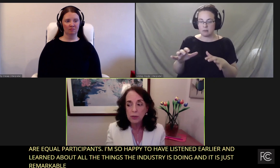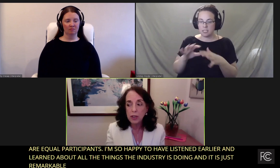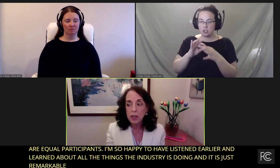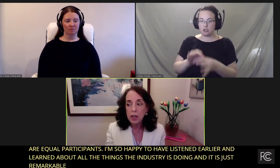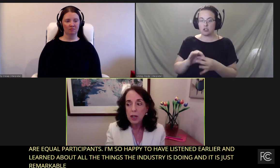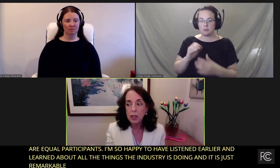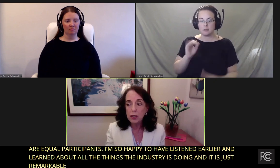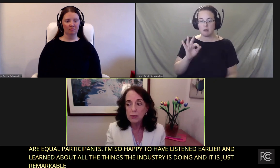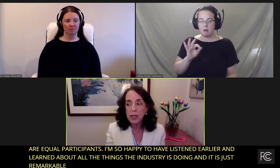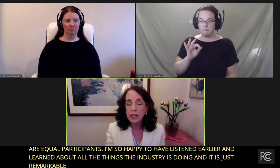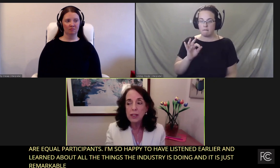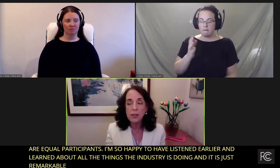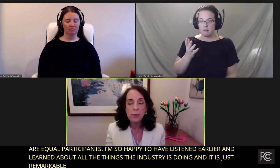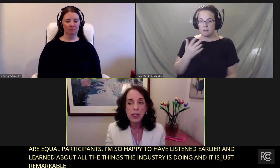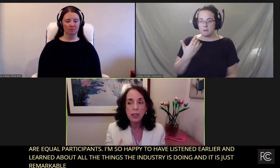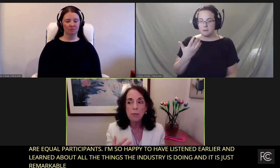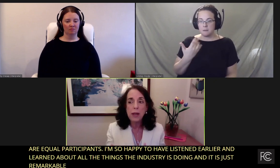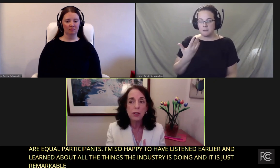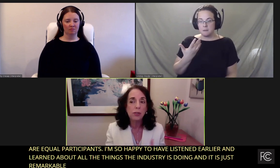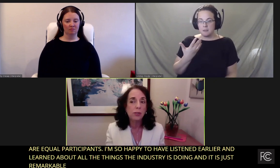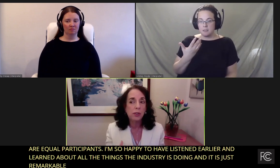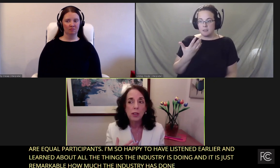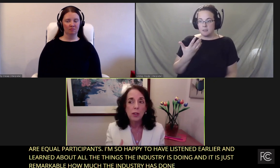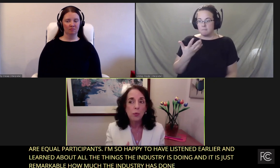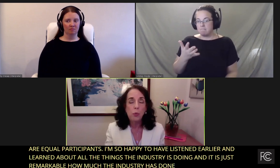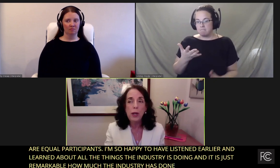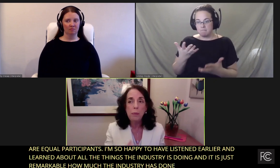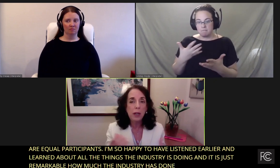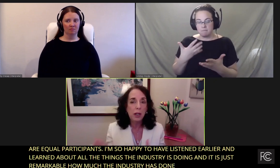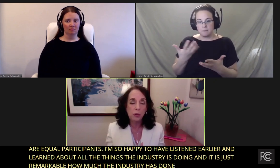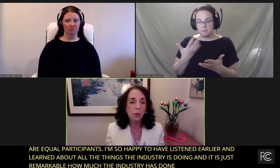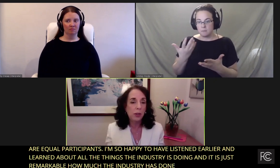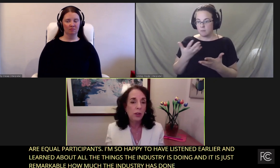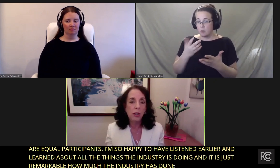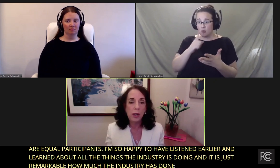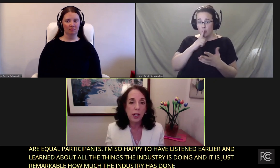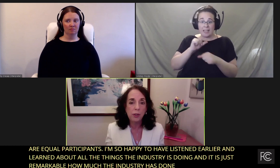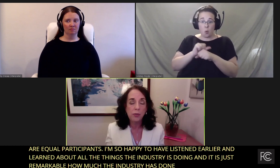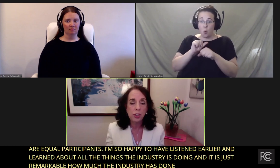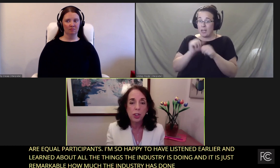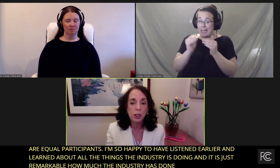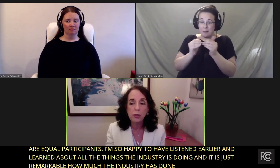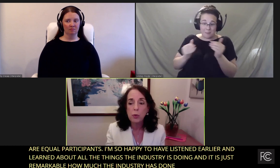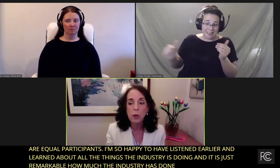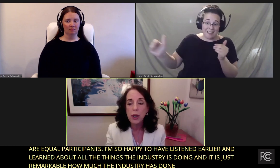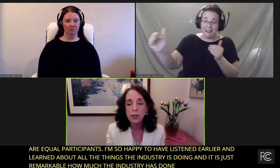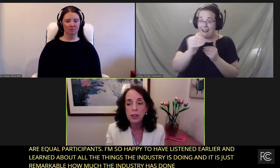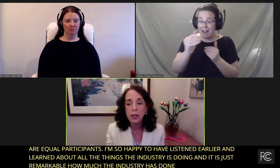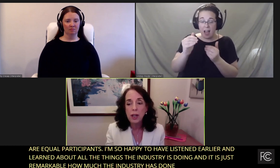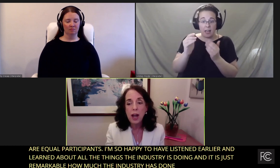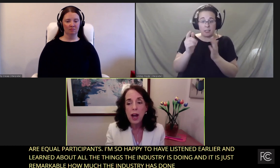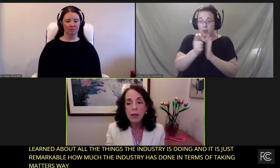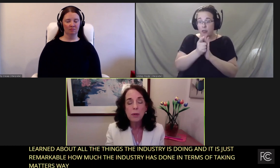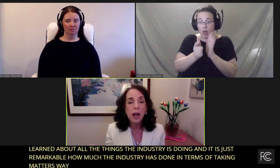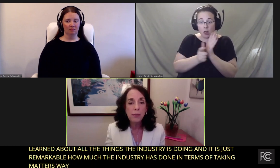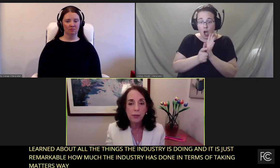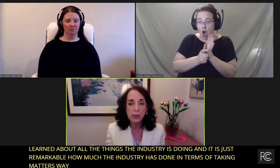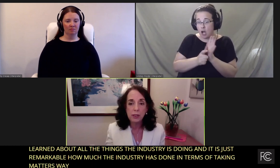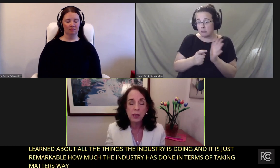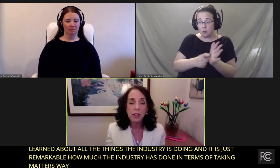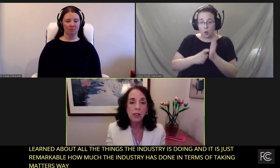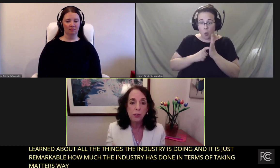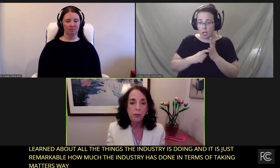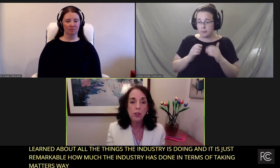of taking matters way beyond what the law had originally required. I am